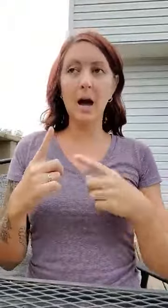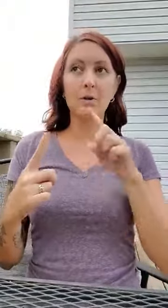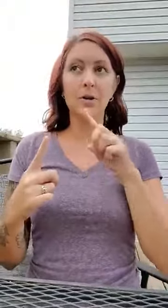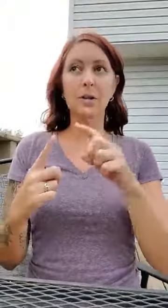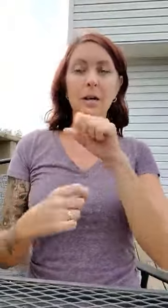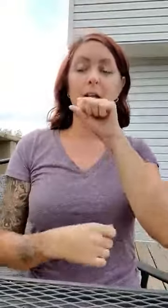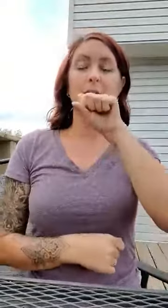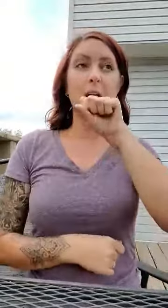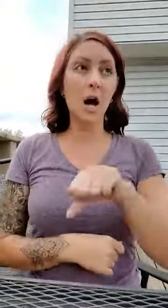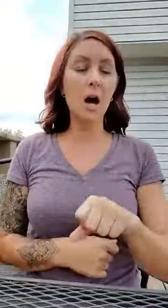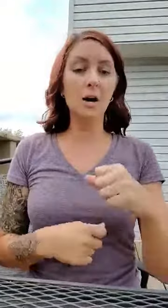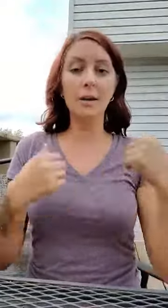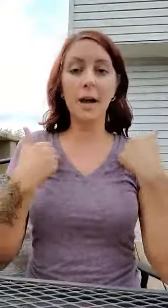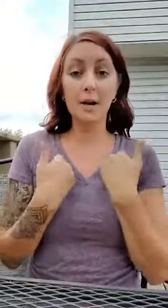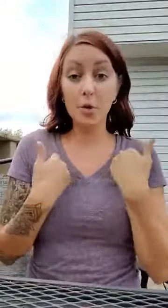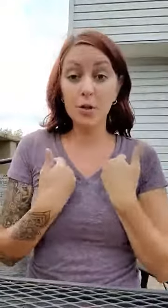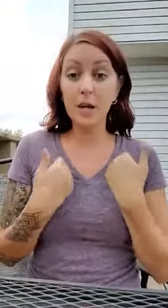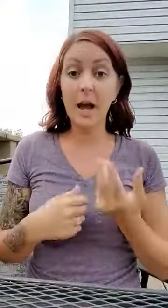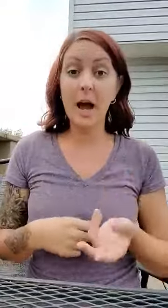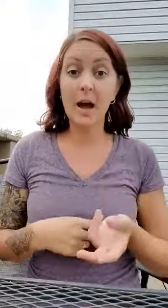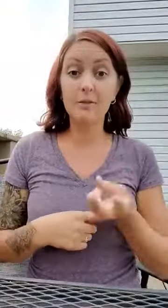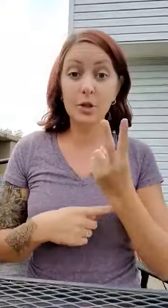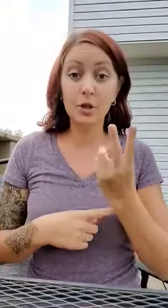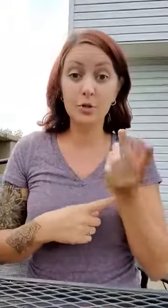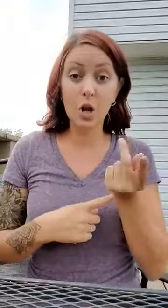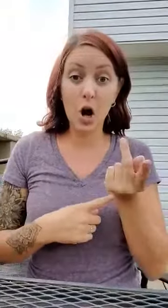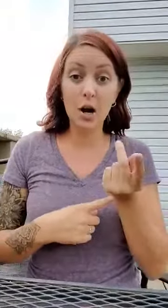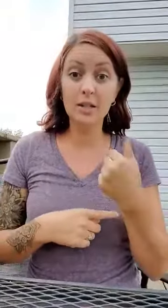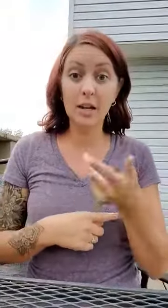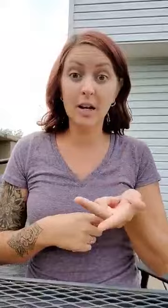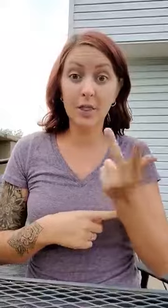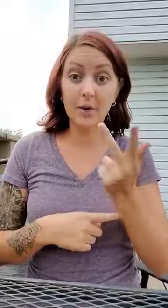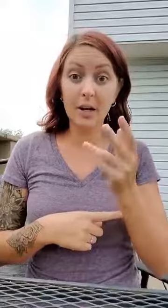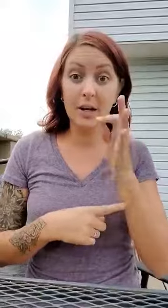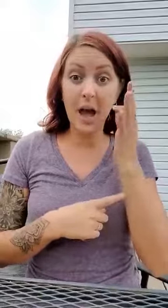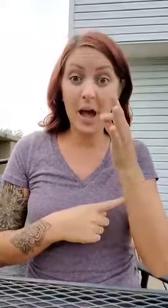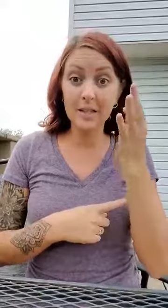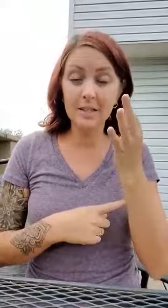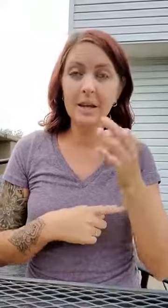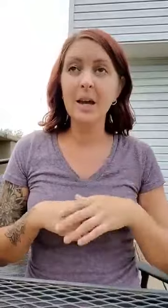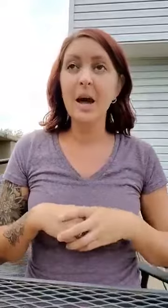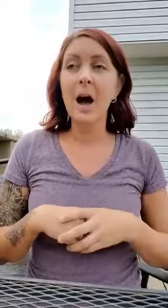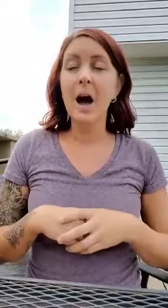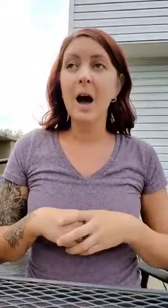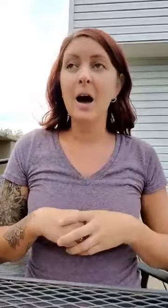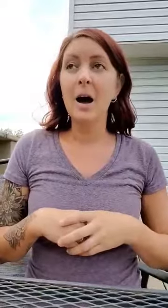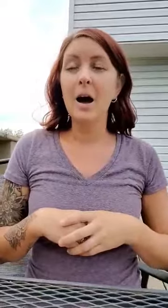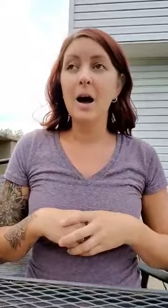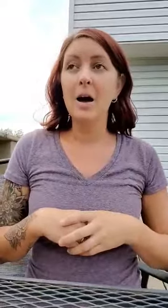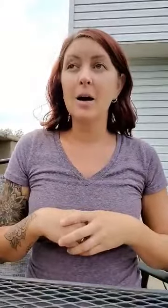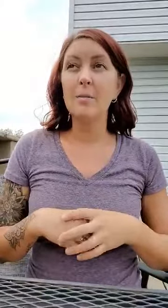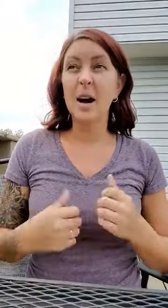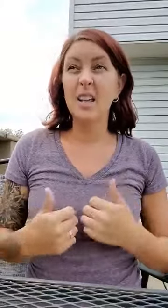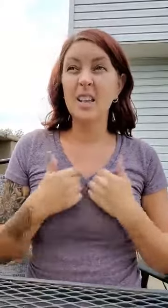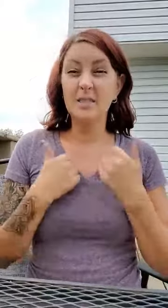really love animals. I have two dogs and three cats. I live in